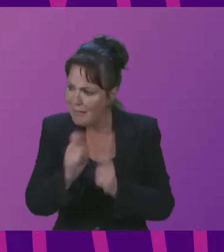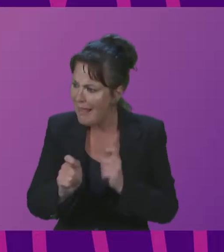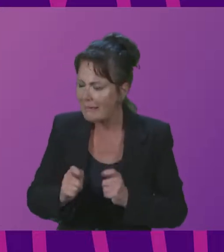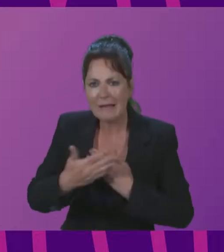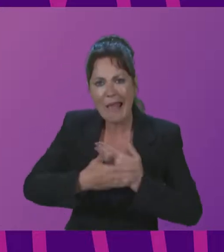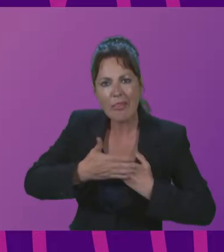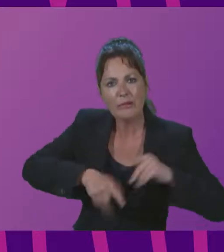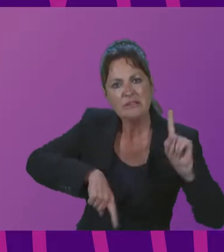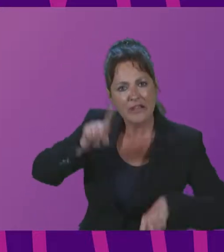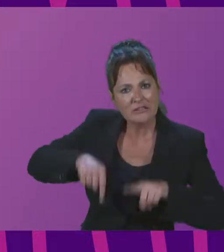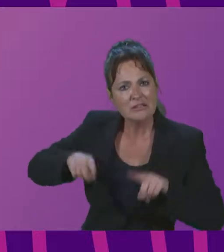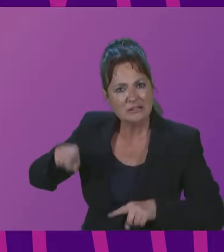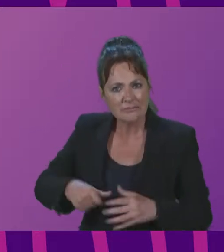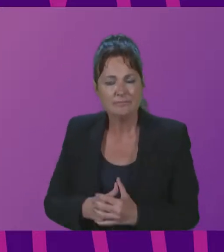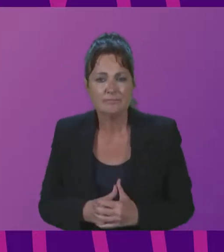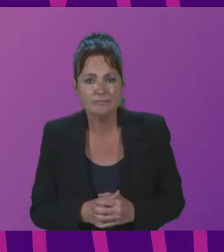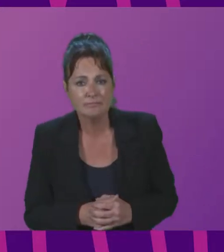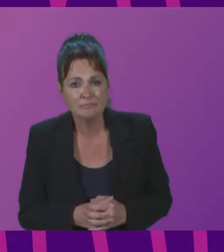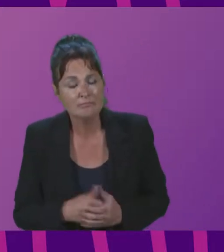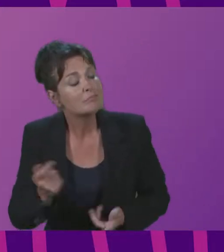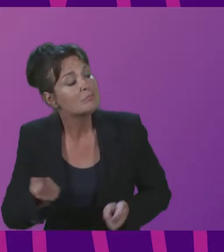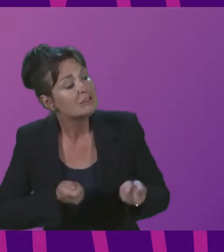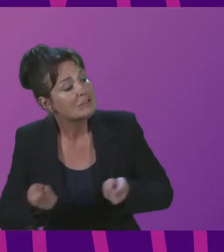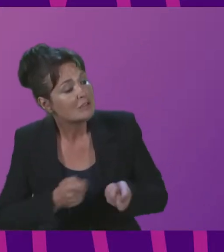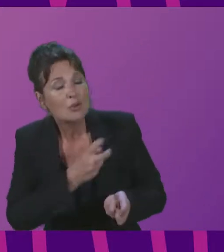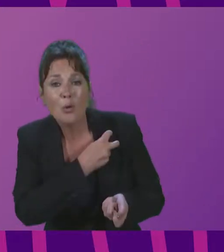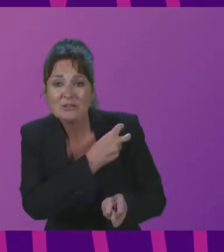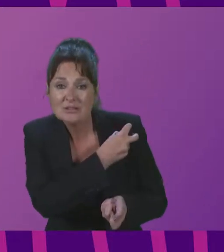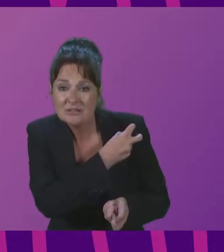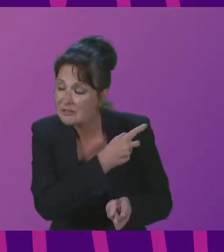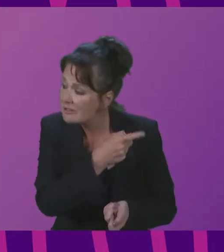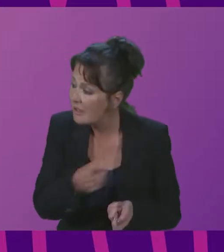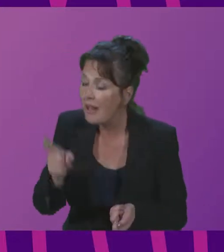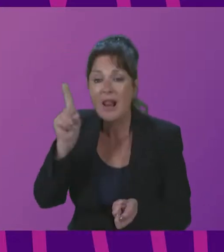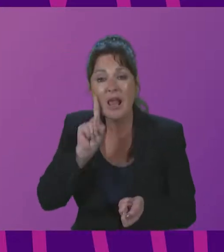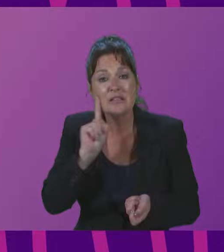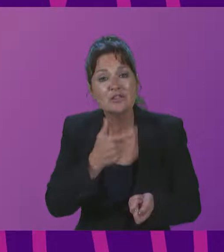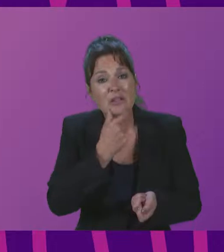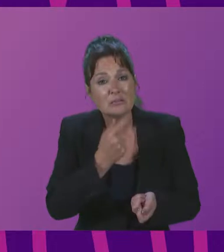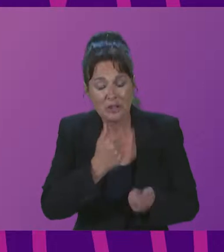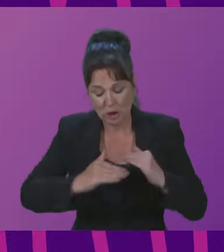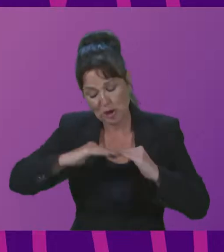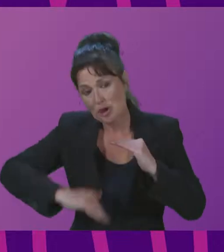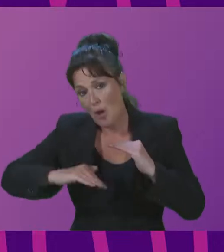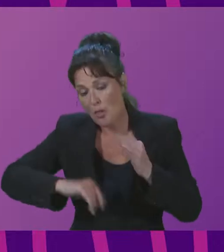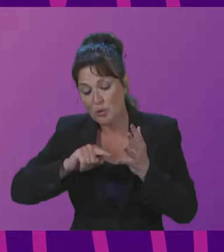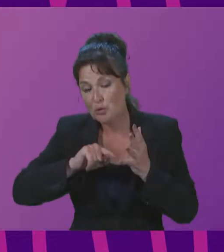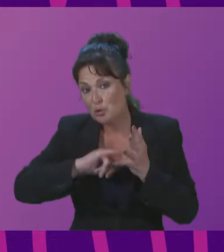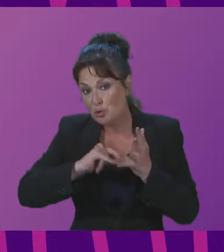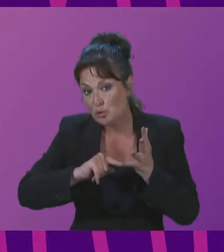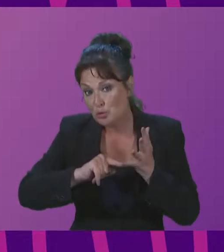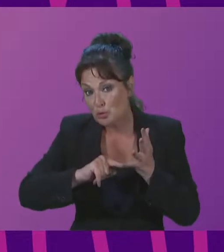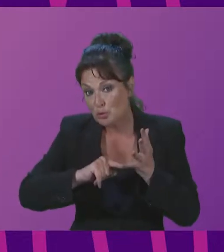Honourable Presiding Officer, Excellences, Ladies and Gentlemen, South Sudan is among countries